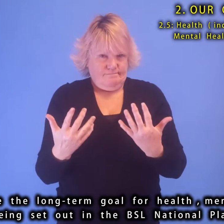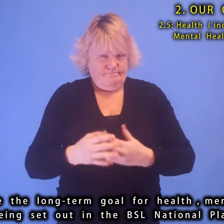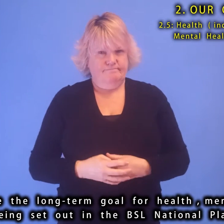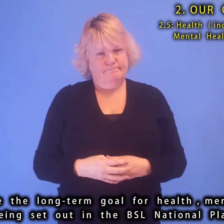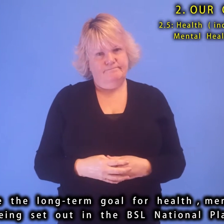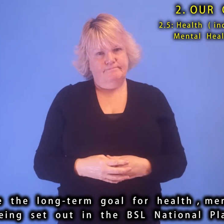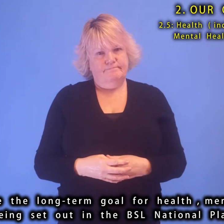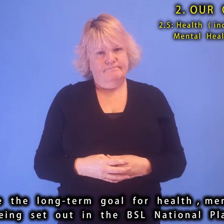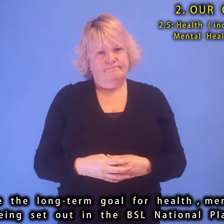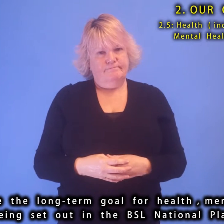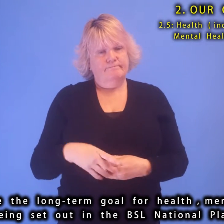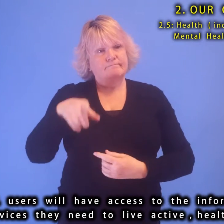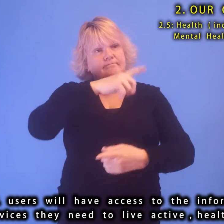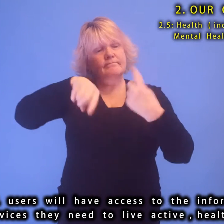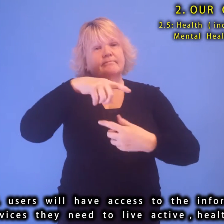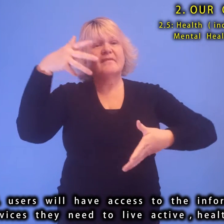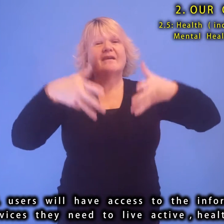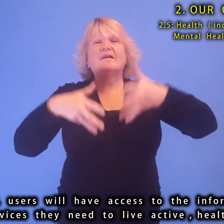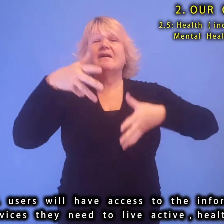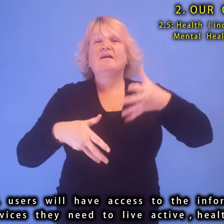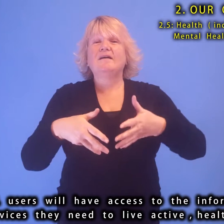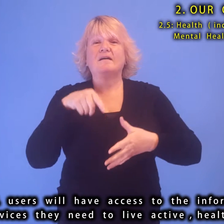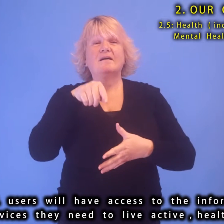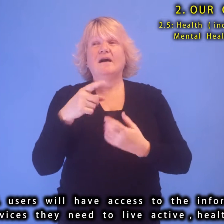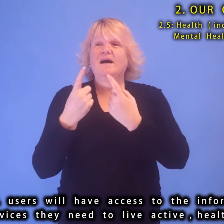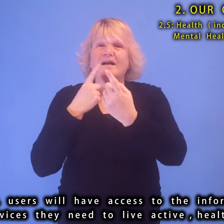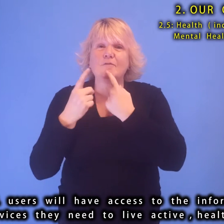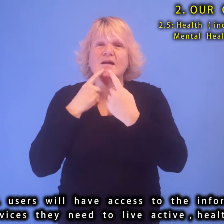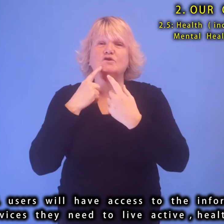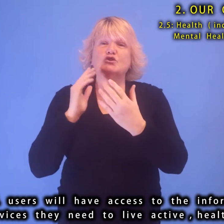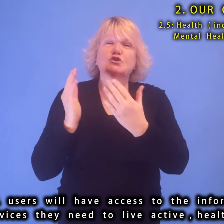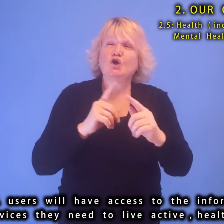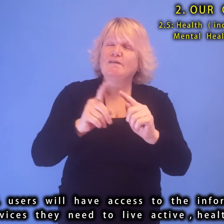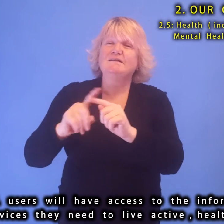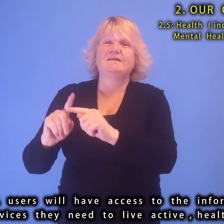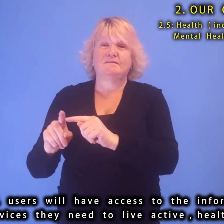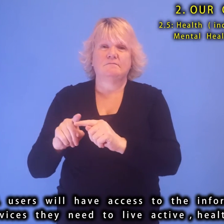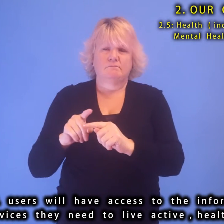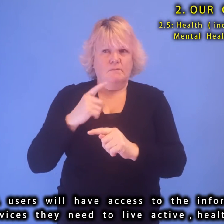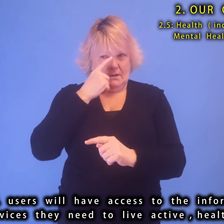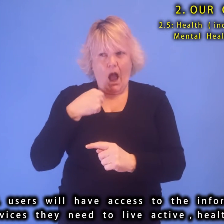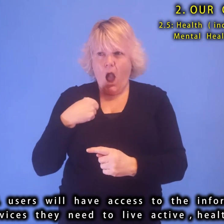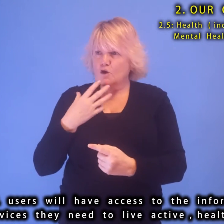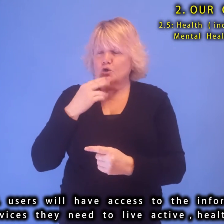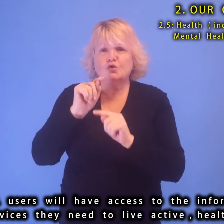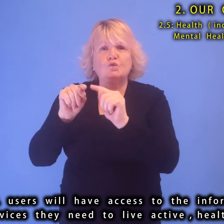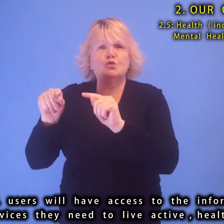Plan, which is, BSL users will have access to the information and services they need